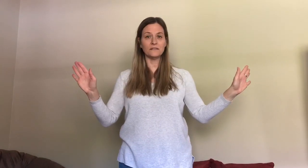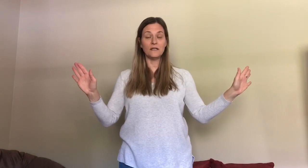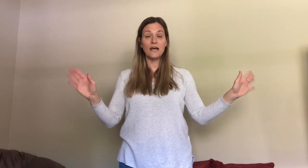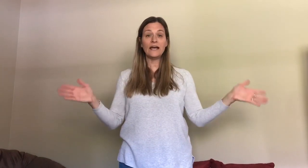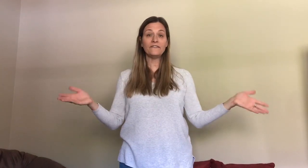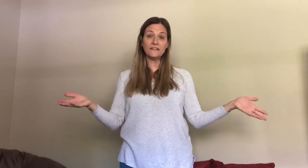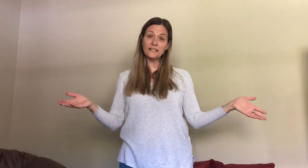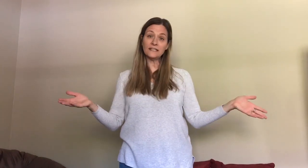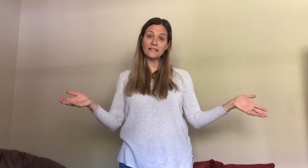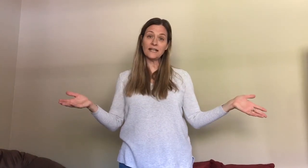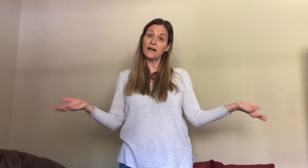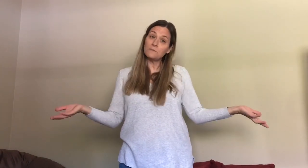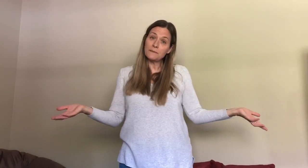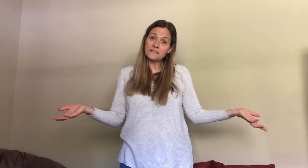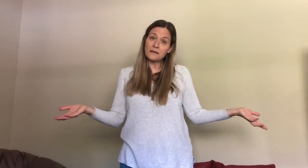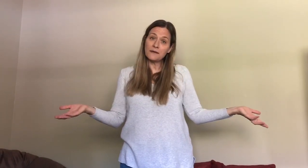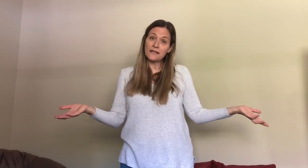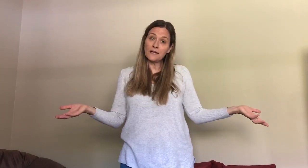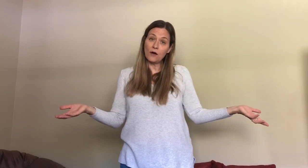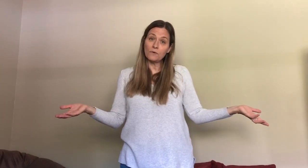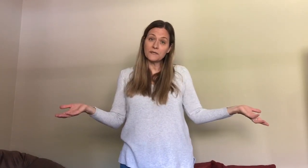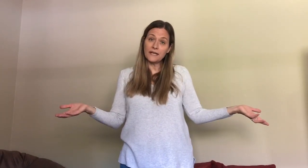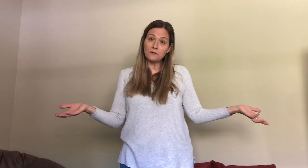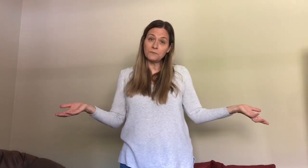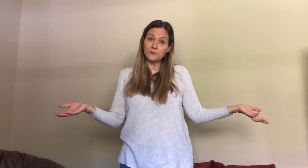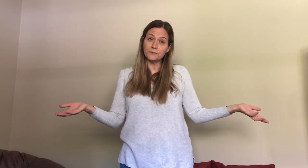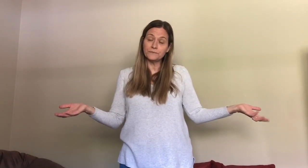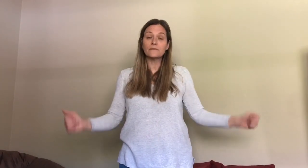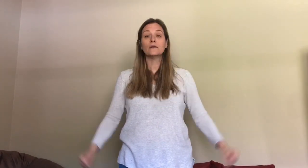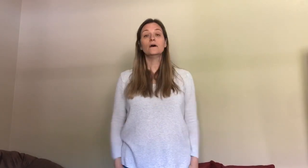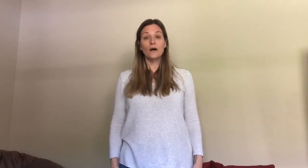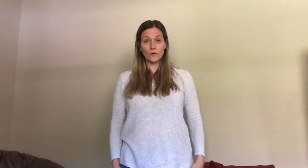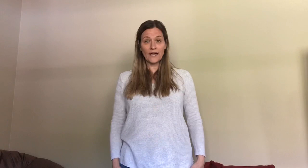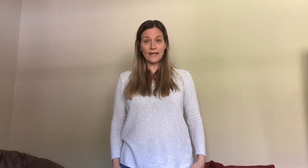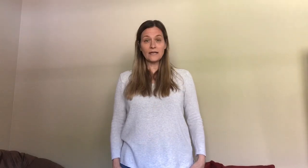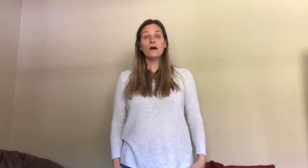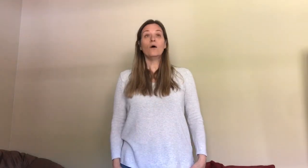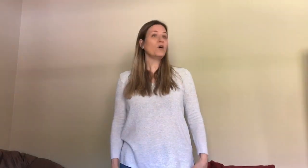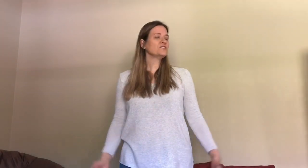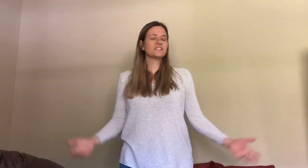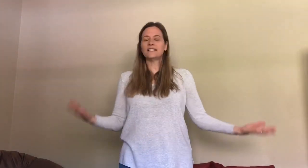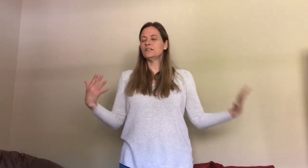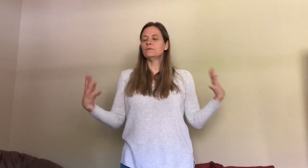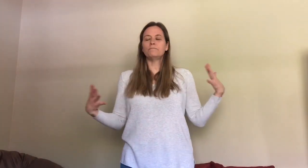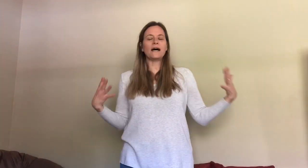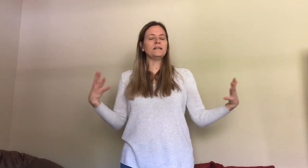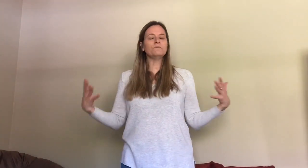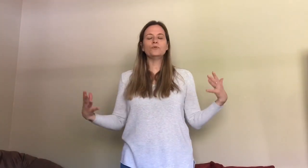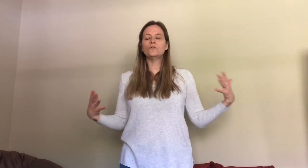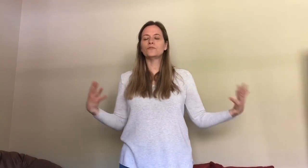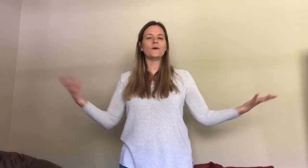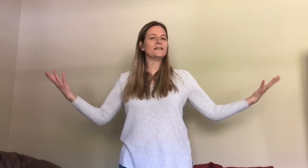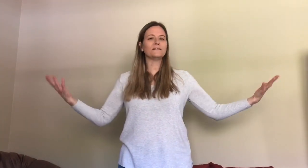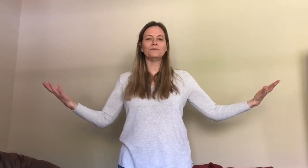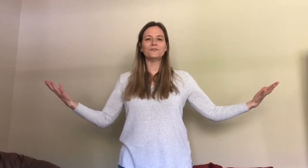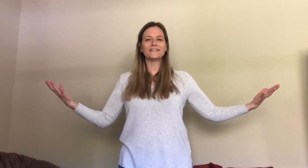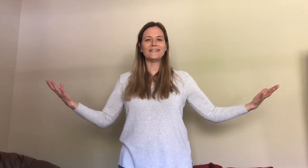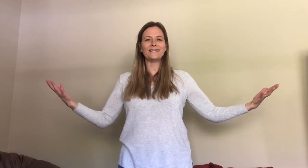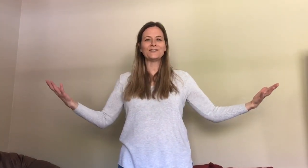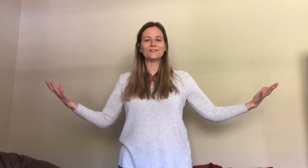and if you need a little help maybe somebody at home can help you okay or just let your body move the way that the music takes you